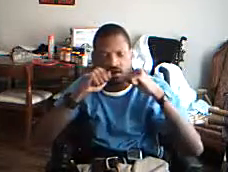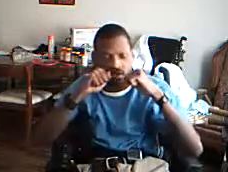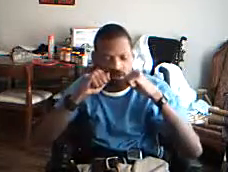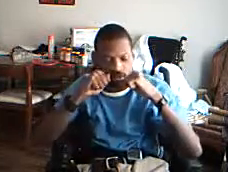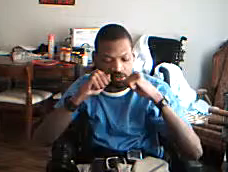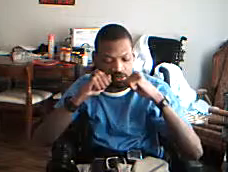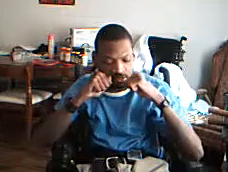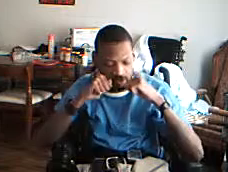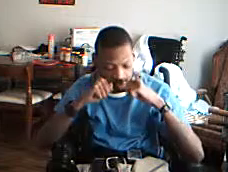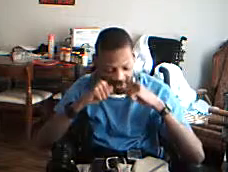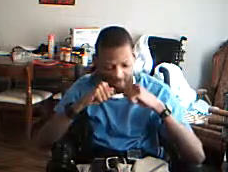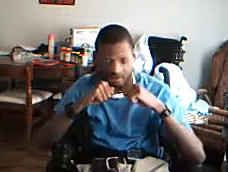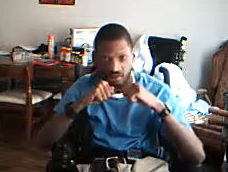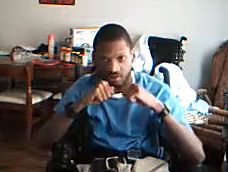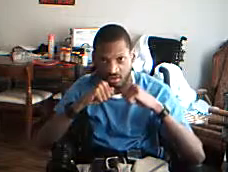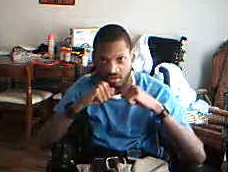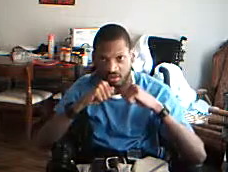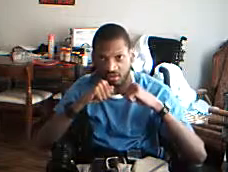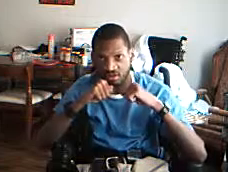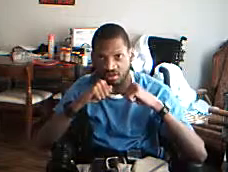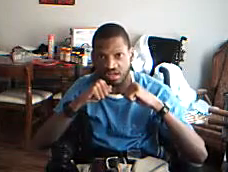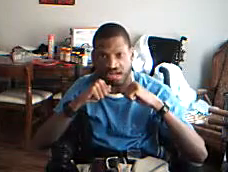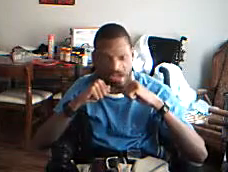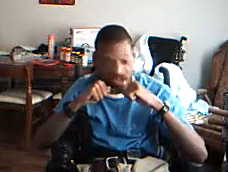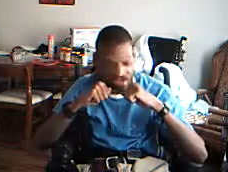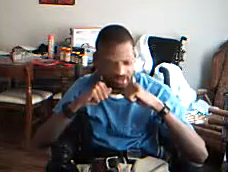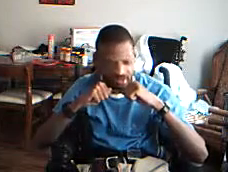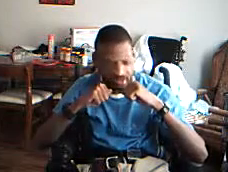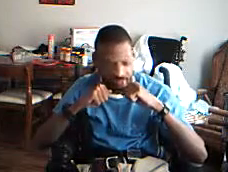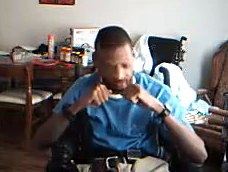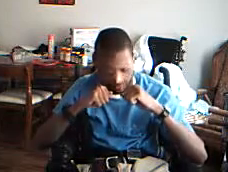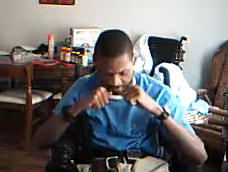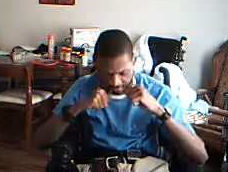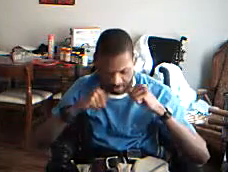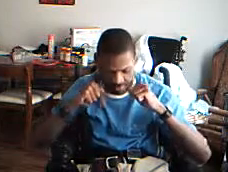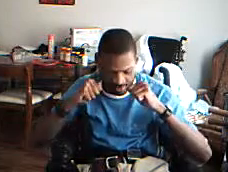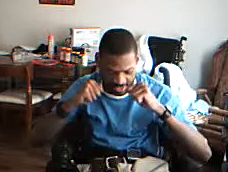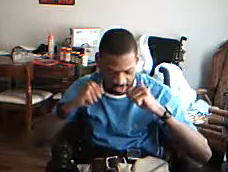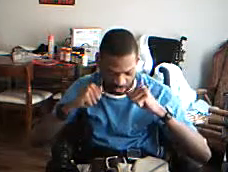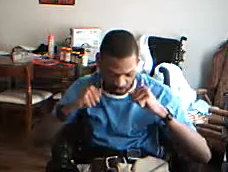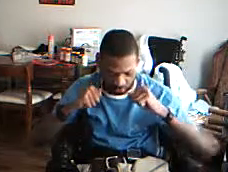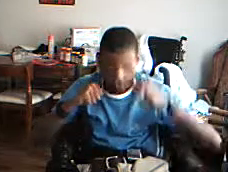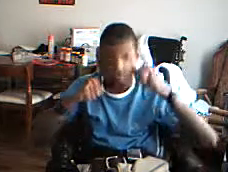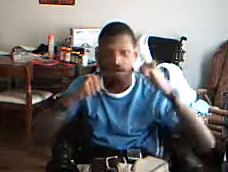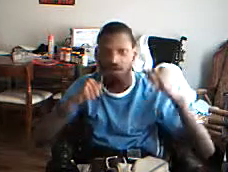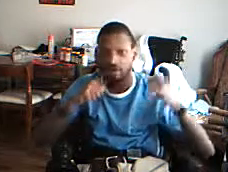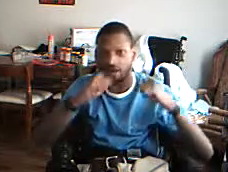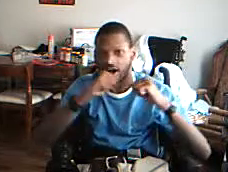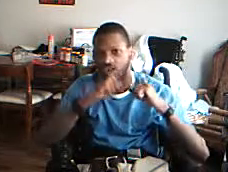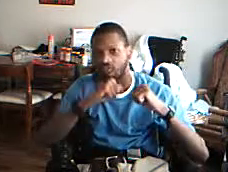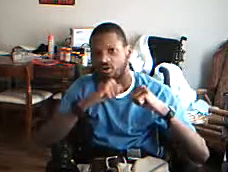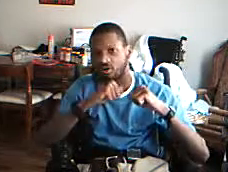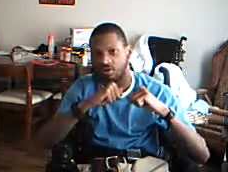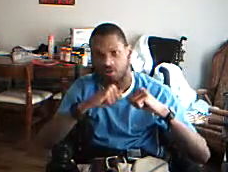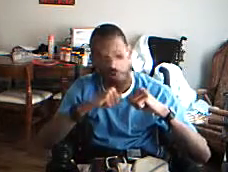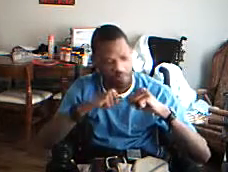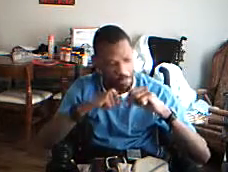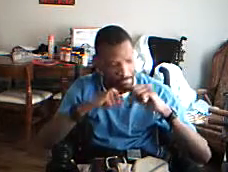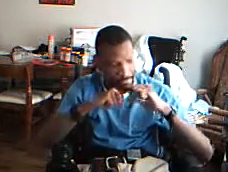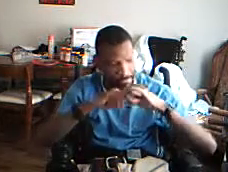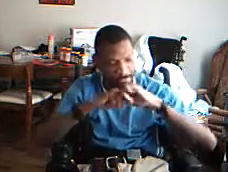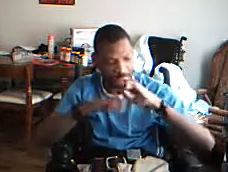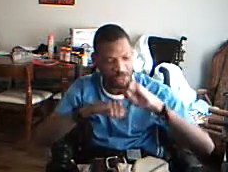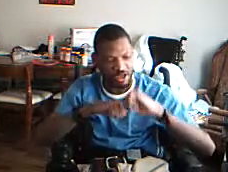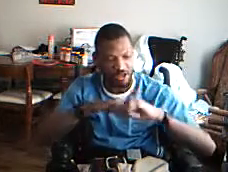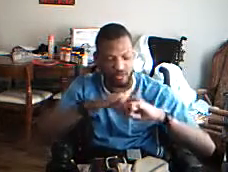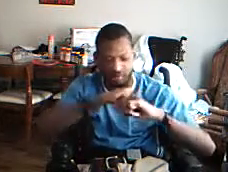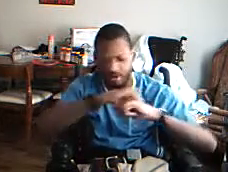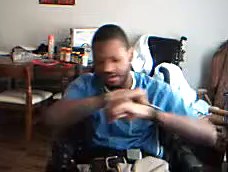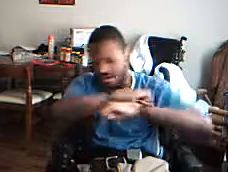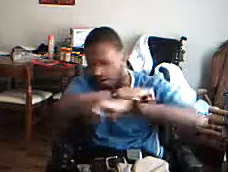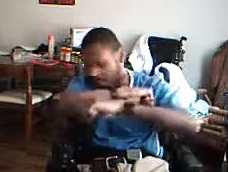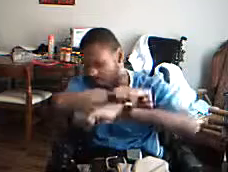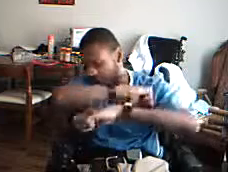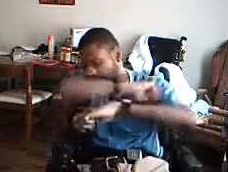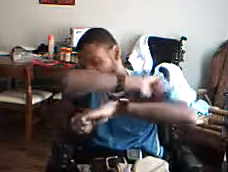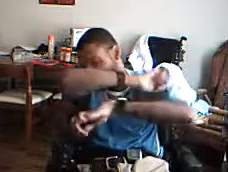You're never uncovered. Now, the cover, the way your covers may